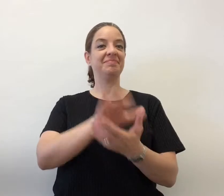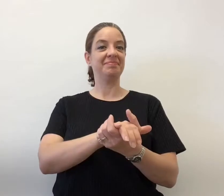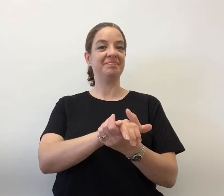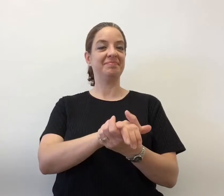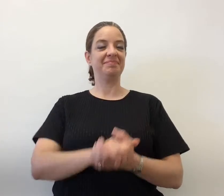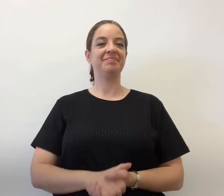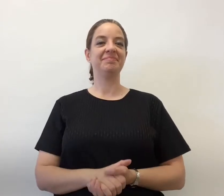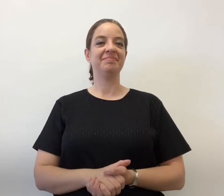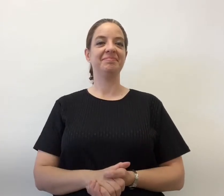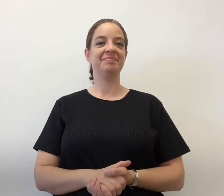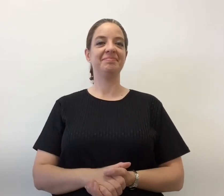Married.